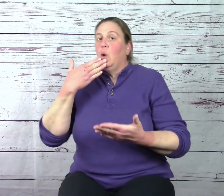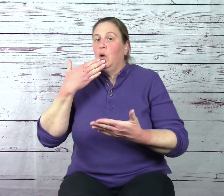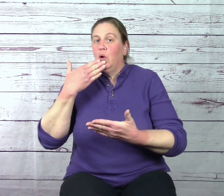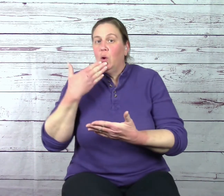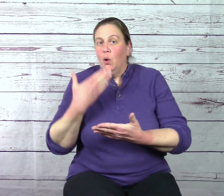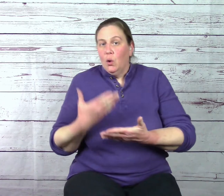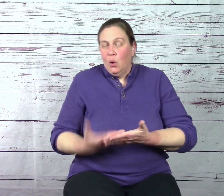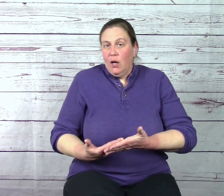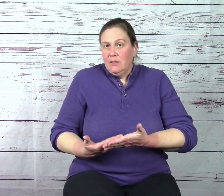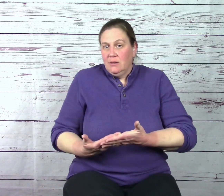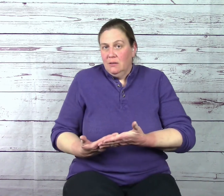Good.